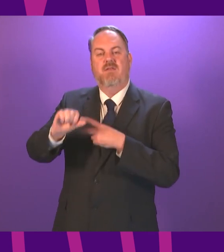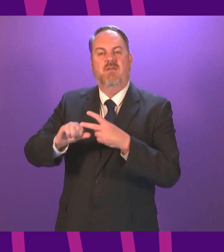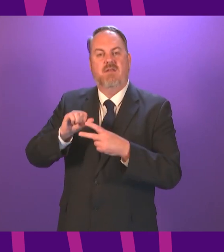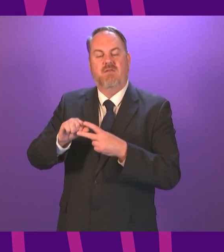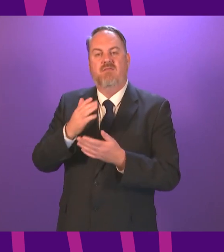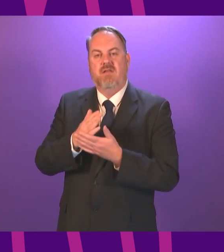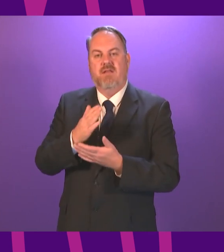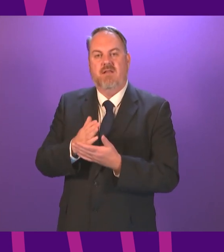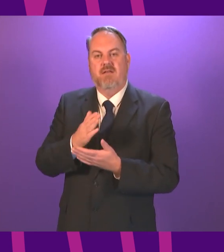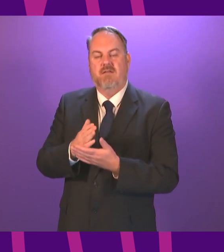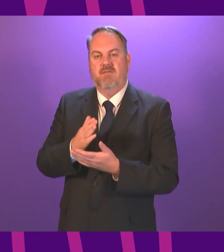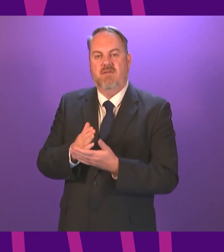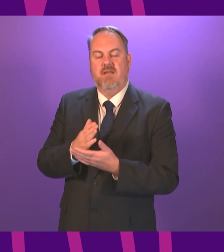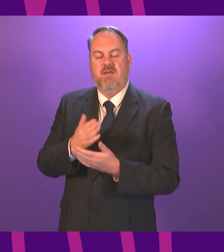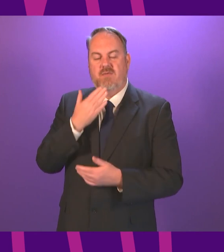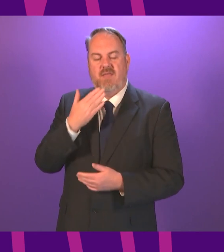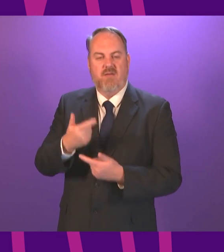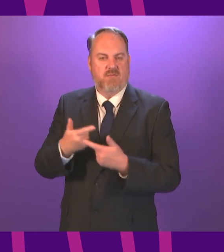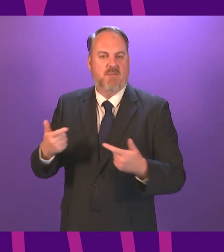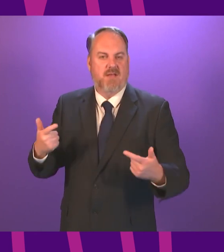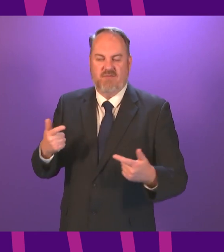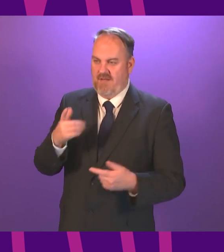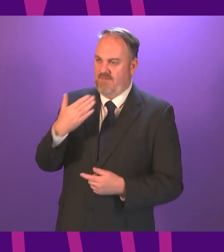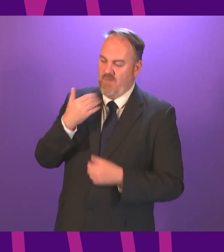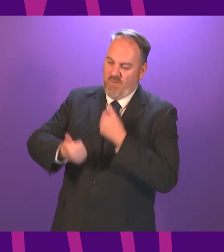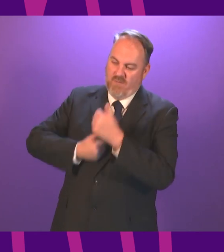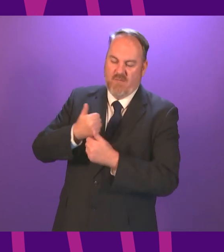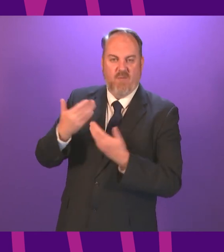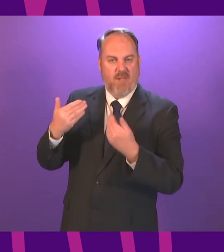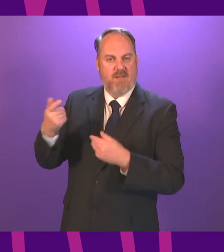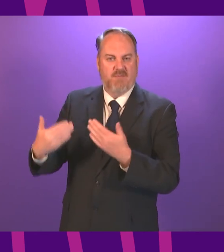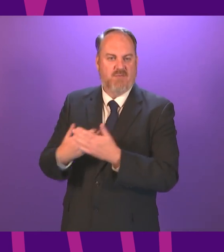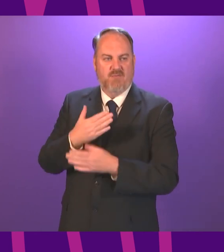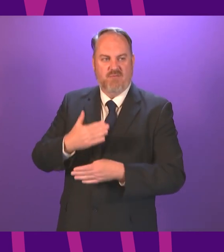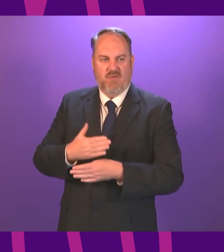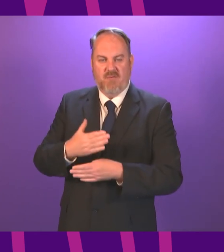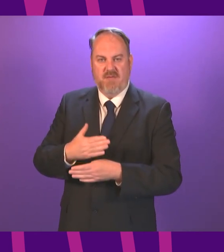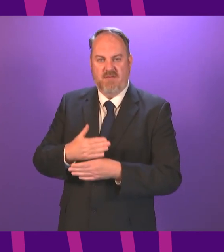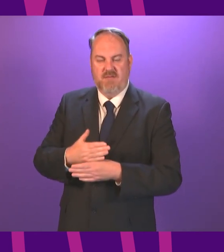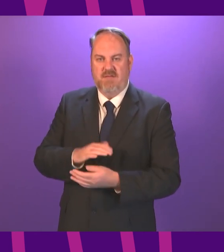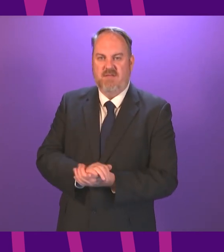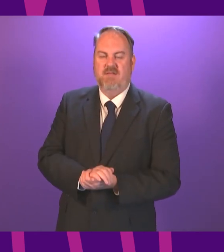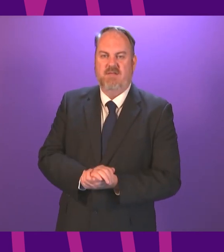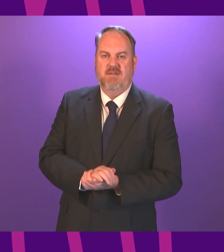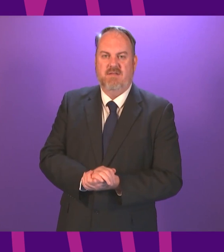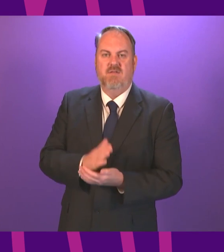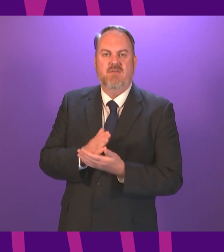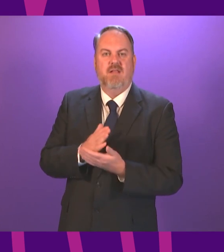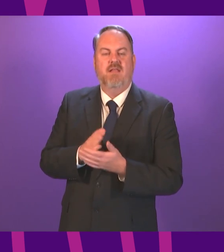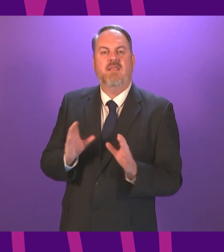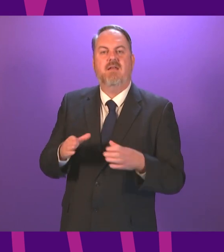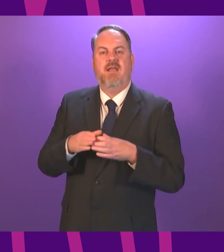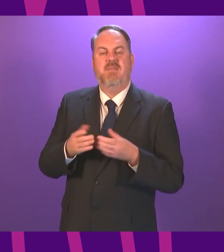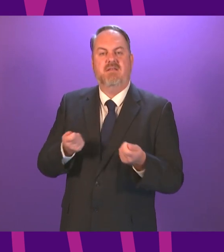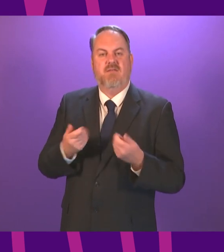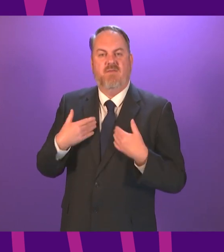can I start off by saying how very grateful I am for the opportunity to close today's debate as the new cabinet secretary for